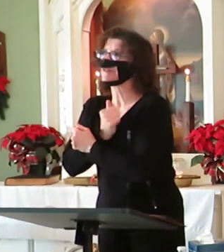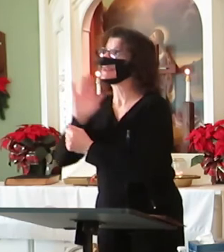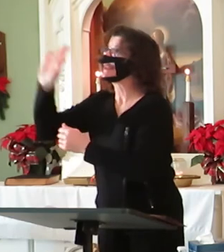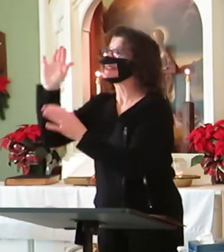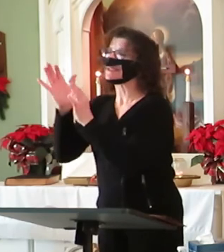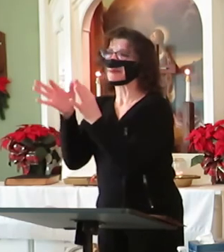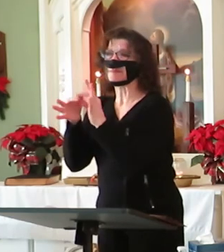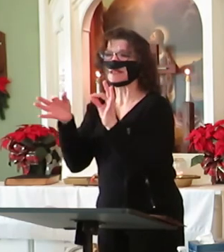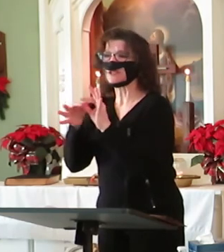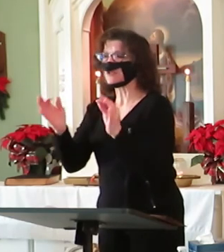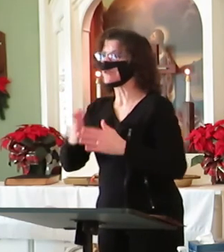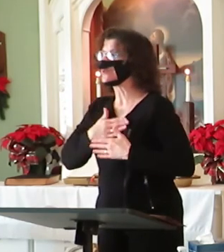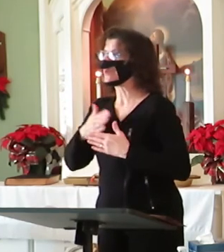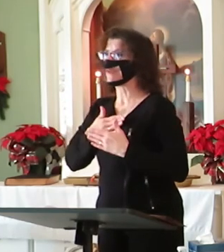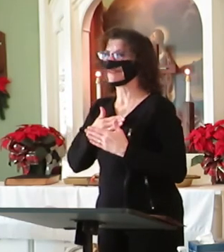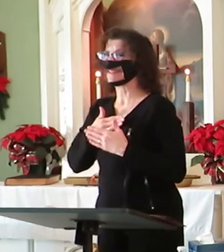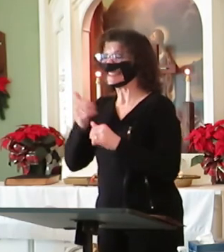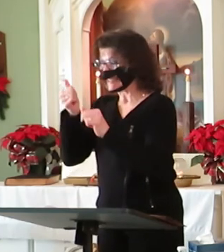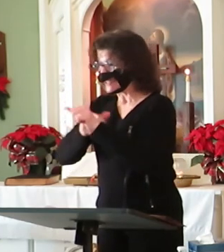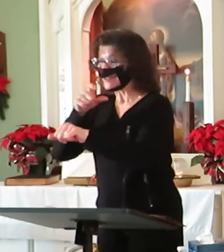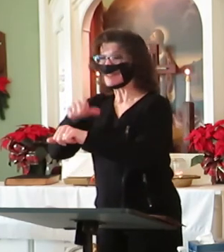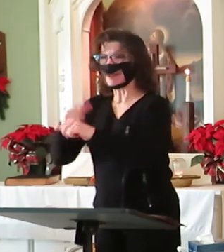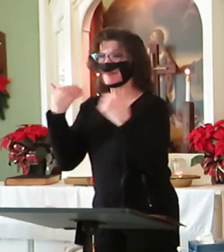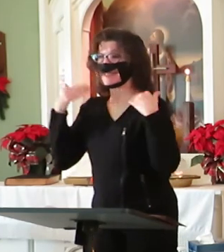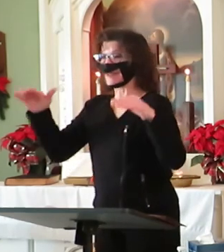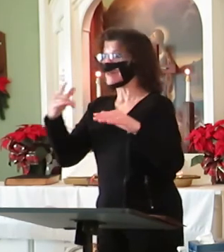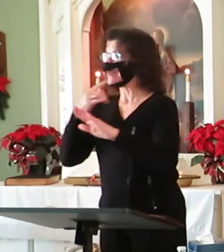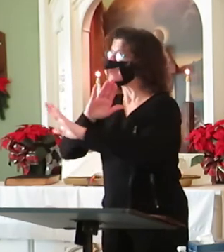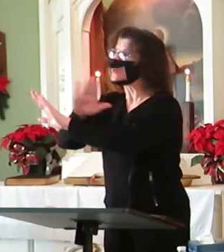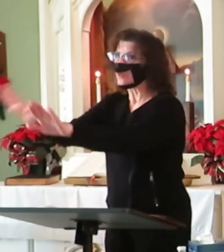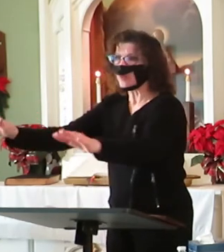afraid, each time what follows is much joy.